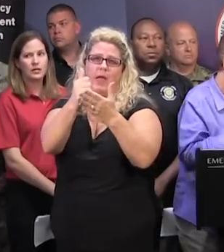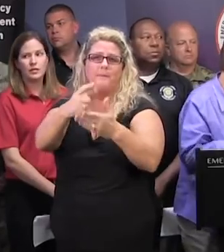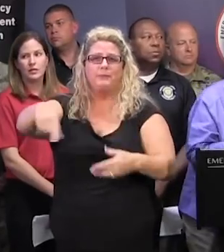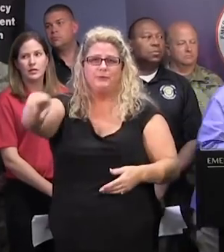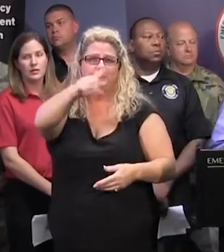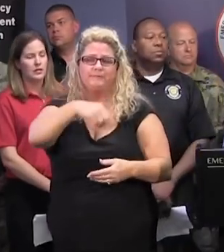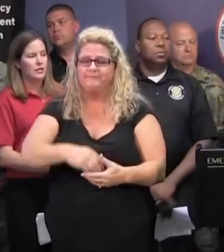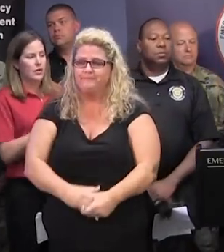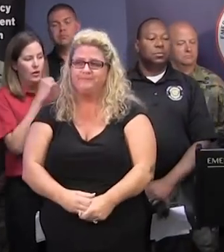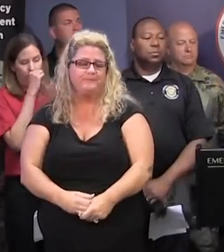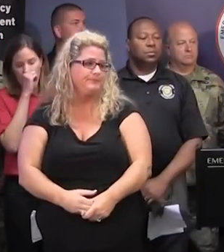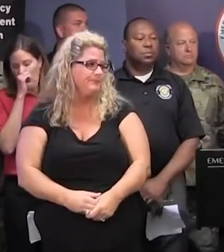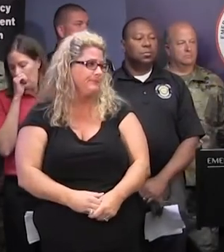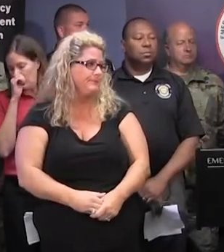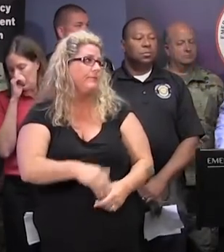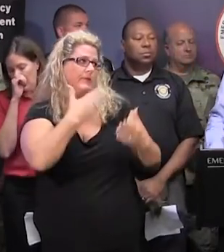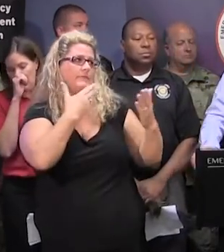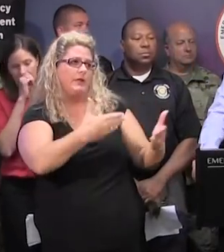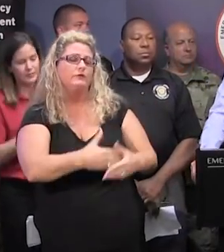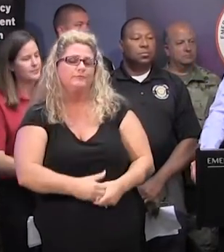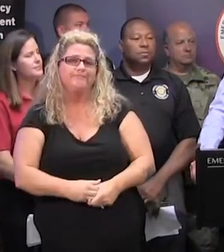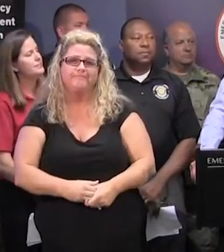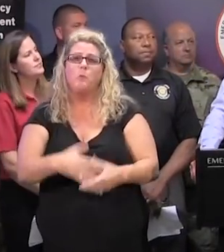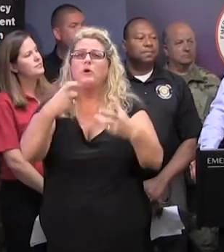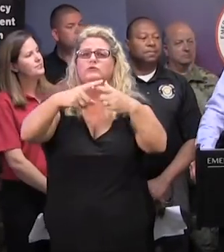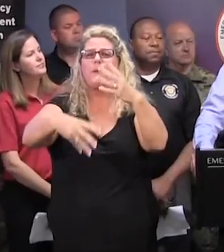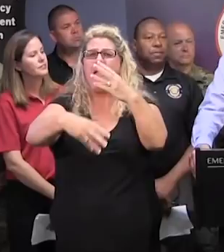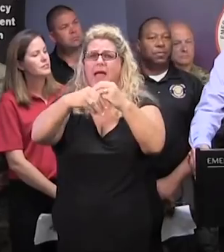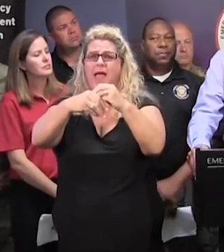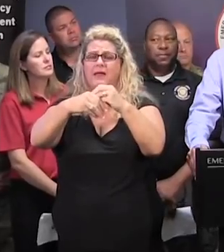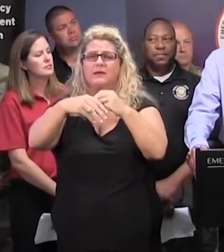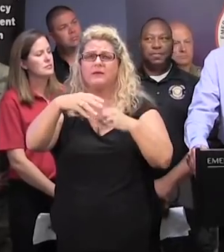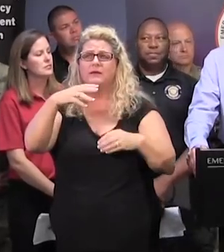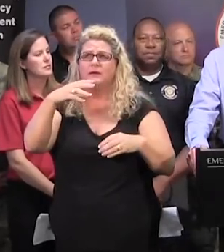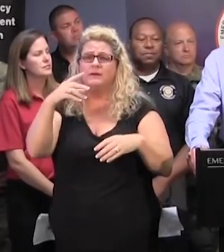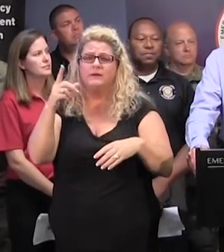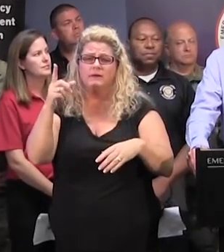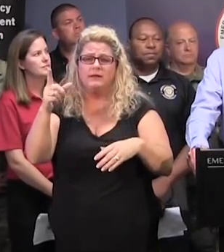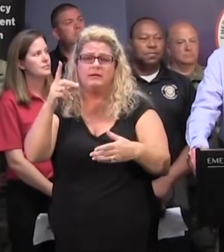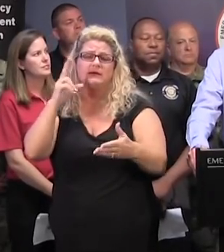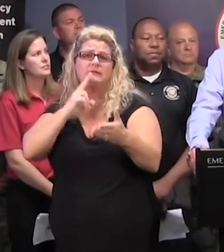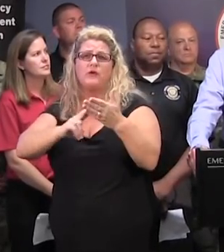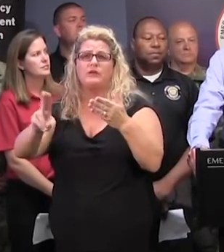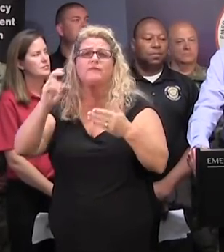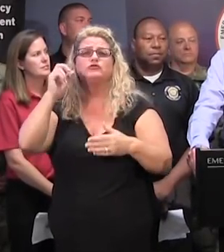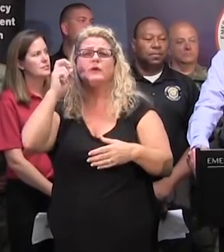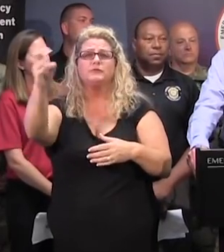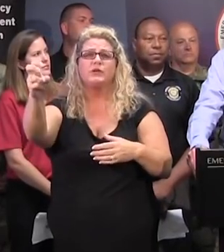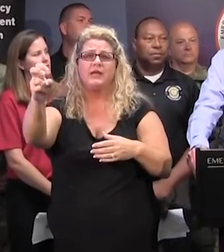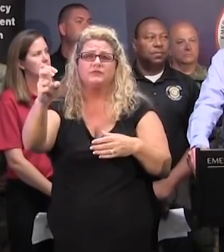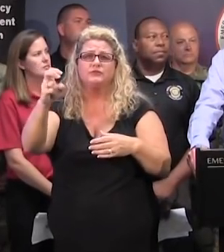Thank you. And I thank you, Ms. Turner. to add, we've also heard this morning from Secretary of Transportation,